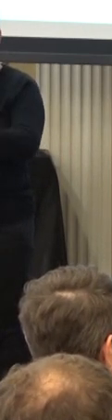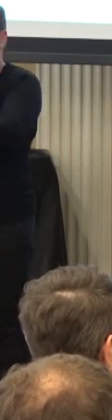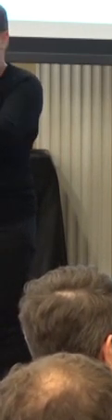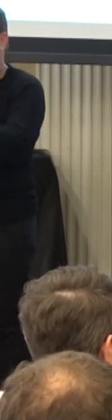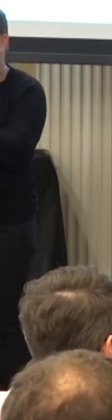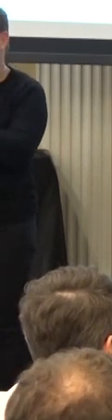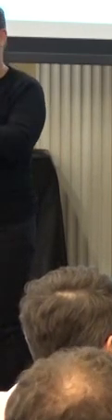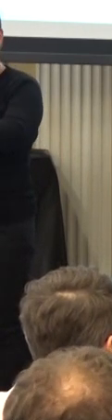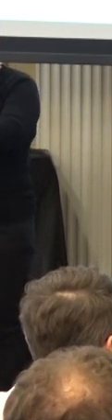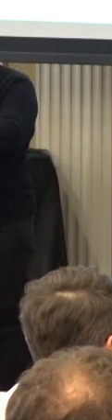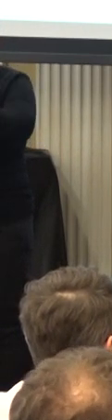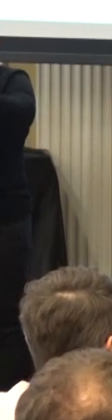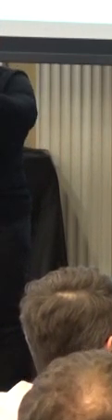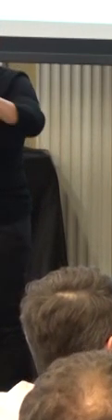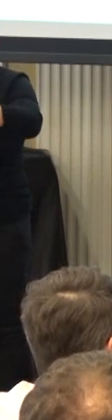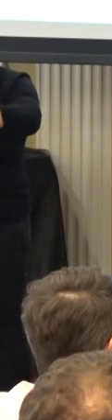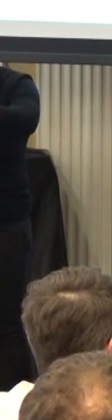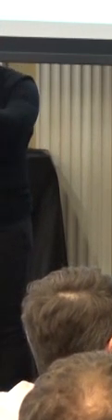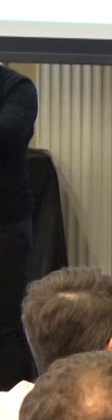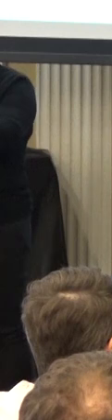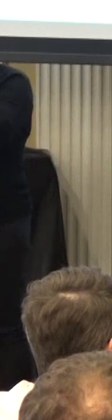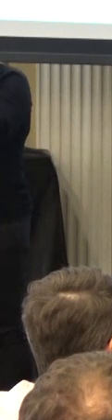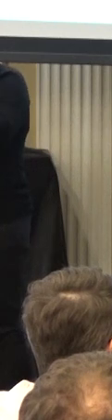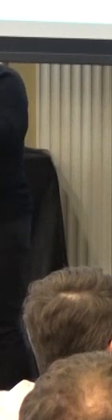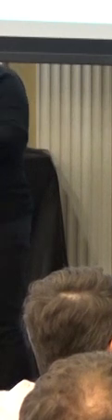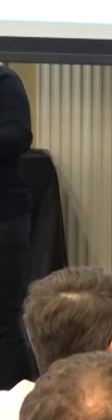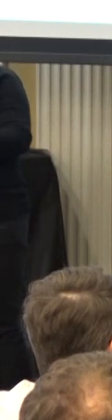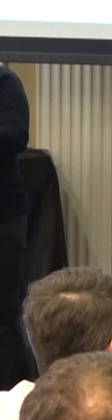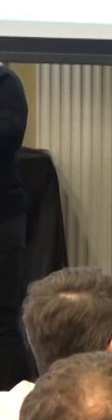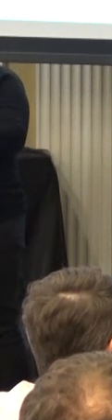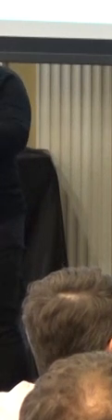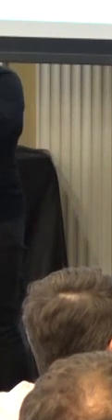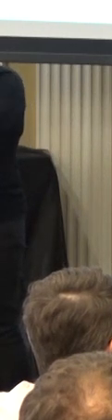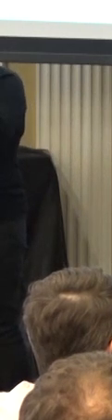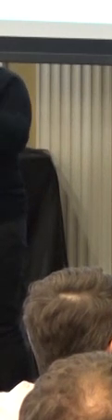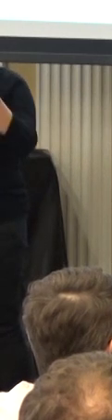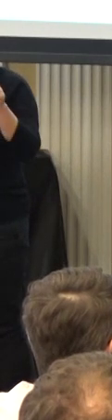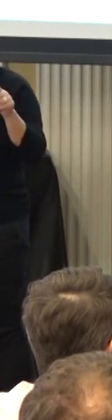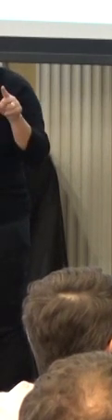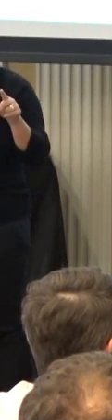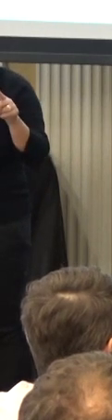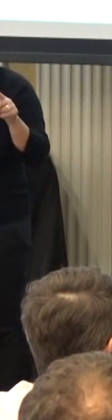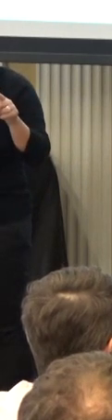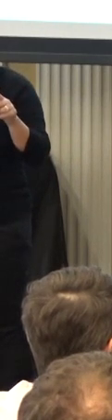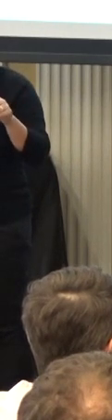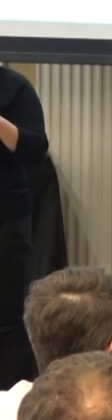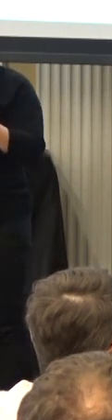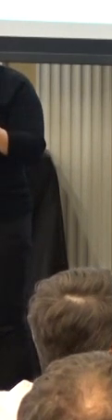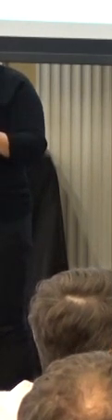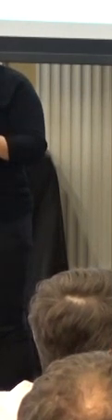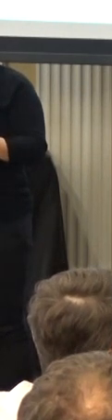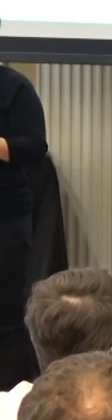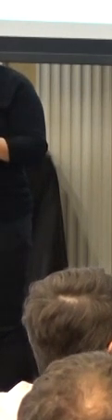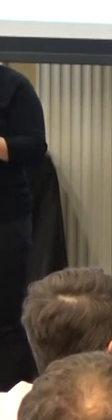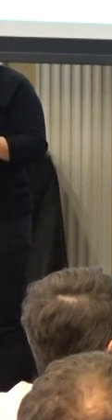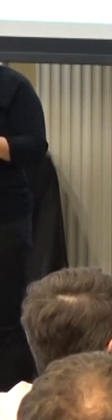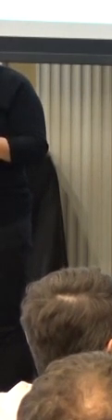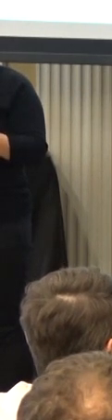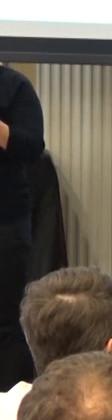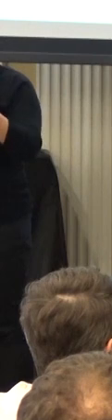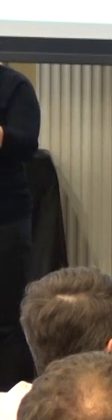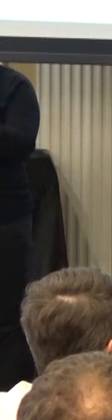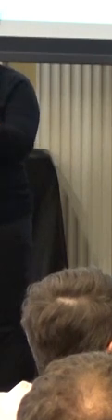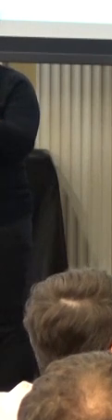these people and it's quiet in other places so just don't let it go wild